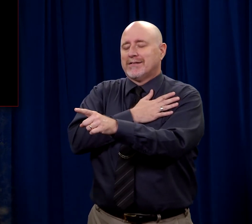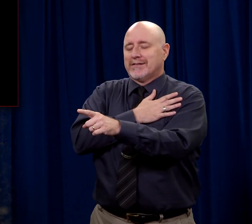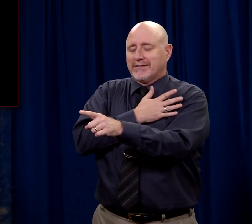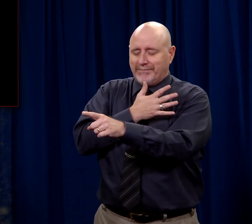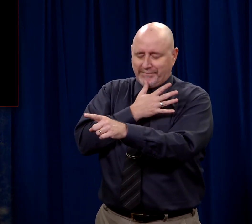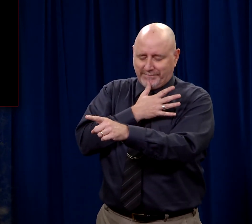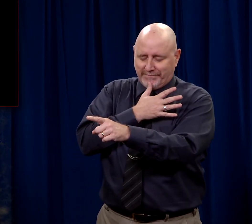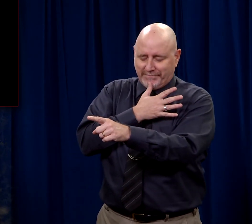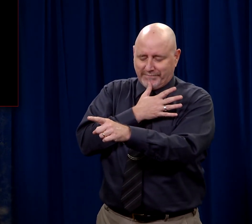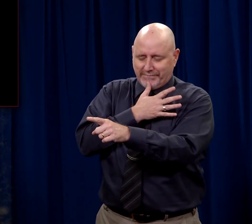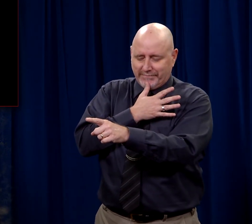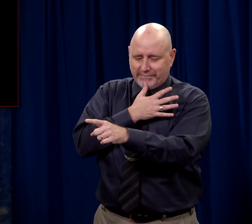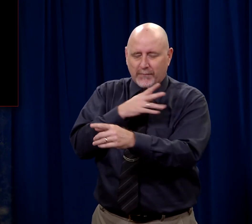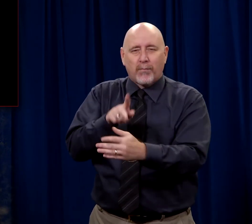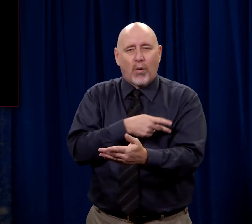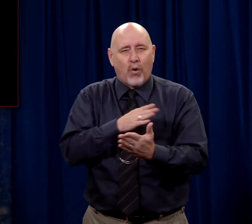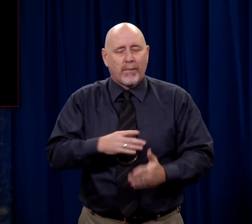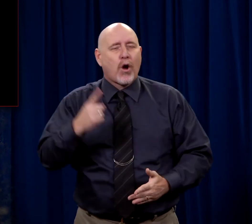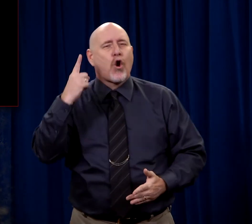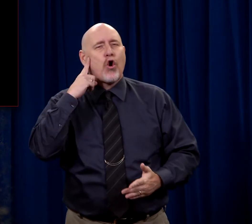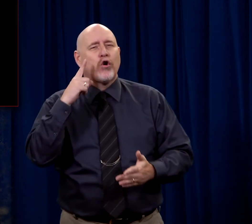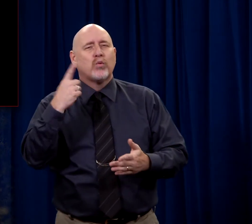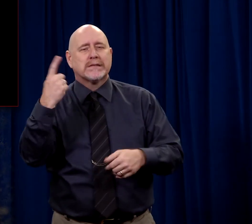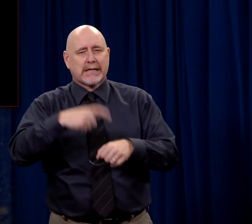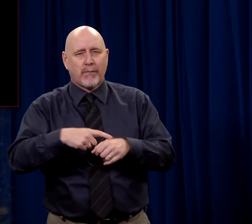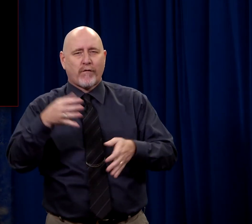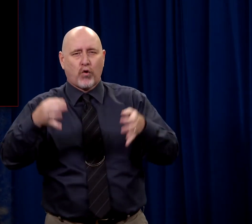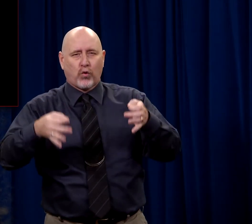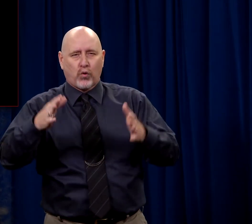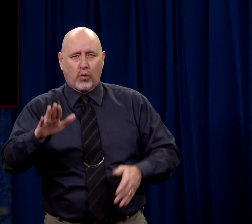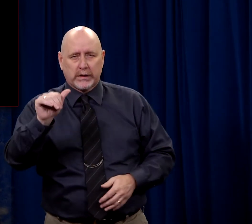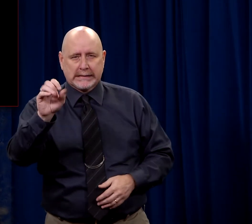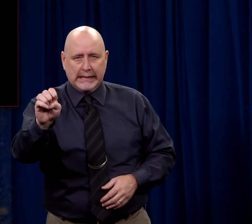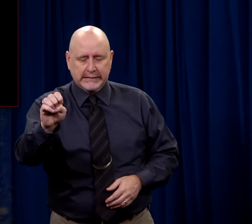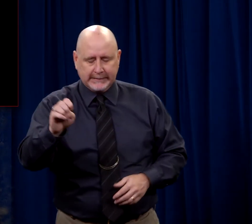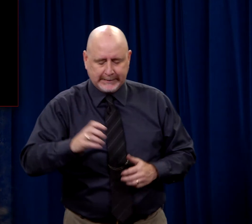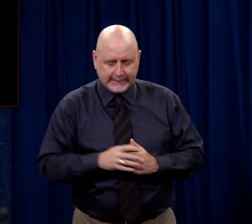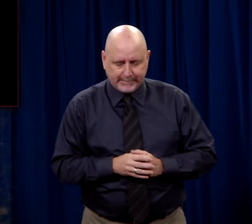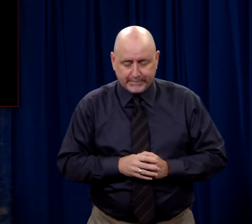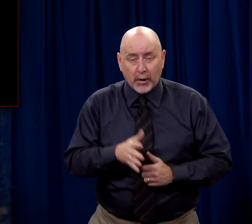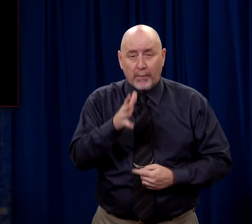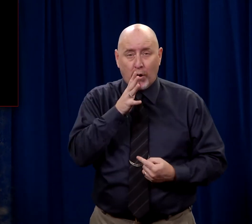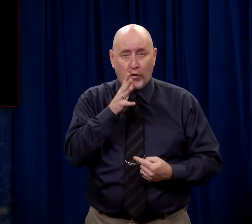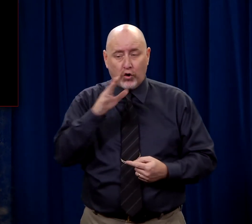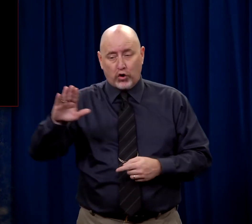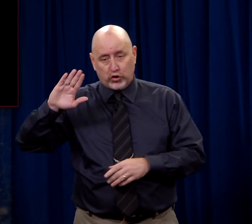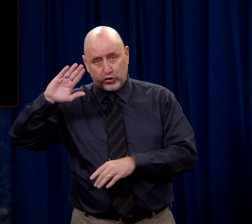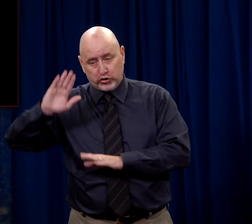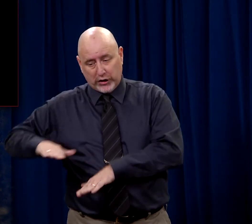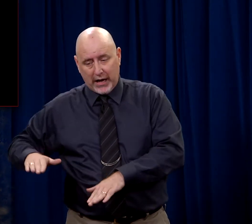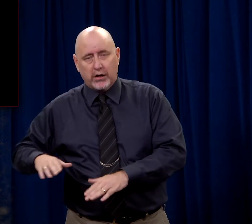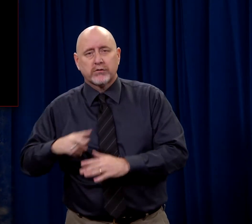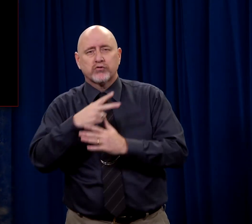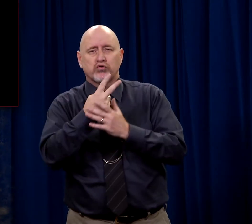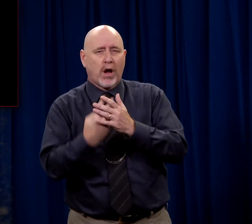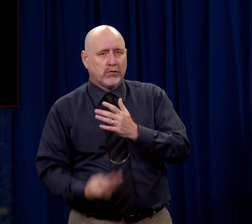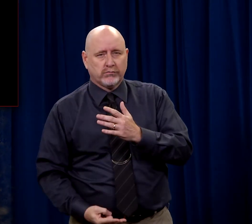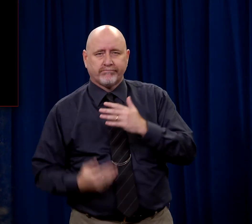Mine, O Mother of Mine. I heard of a court case one time in which a mother and her child were drowned.